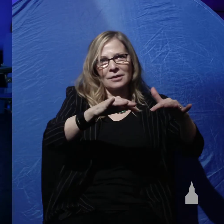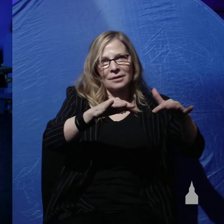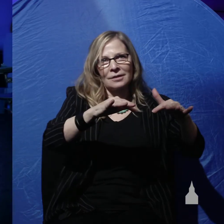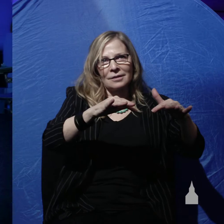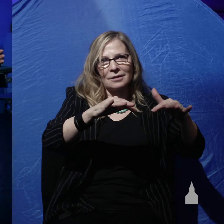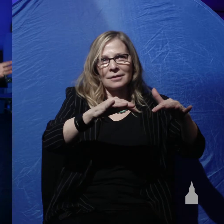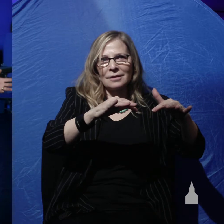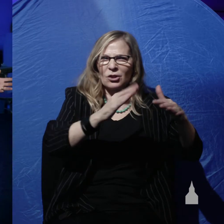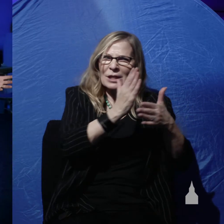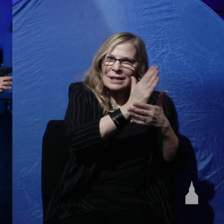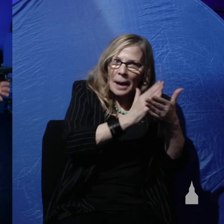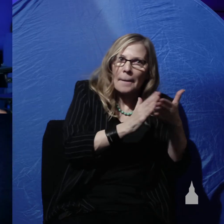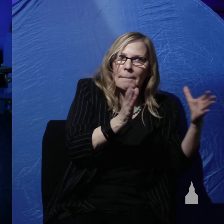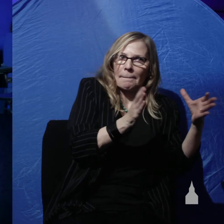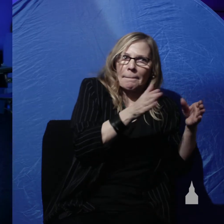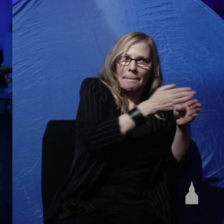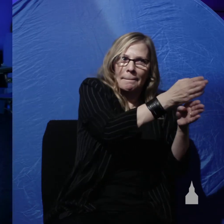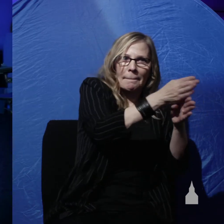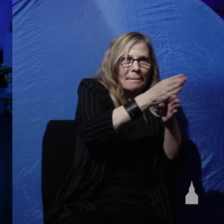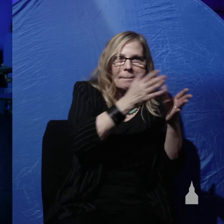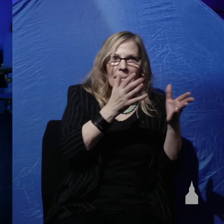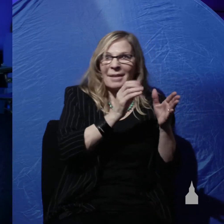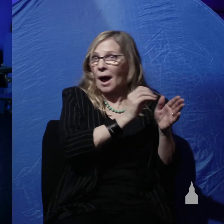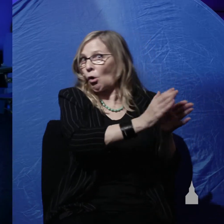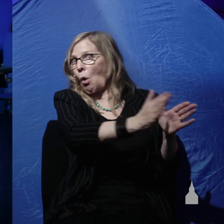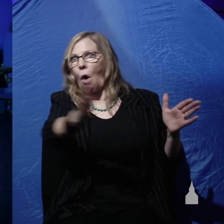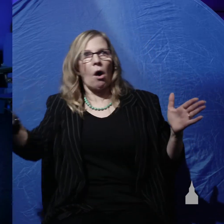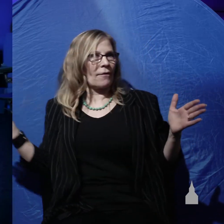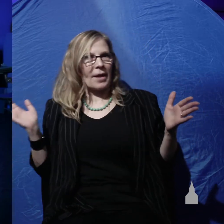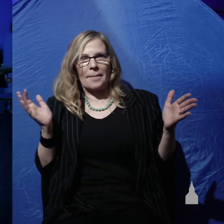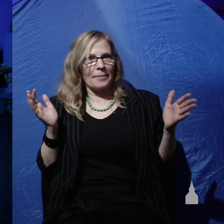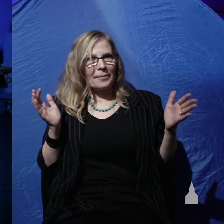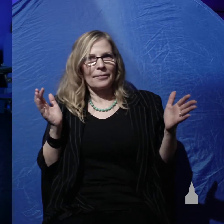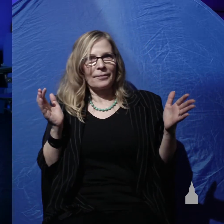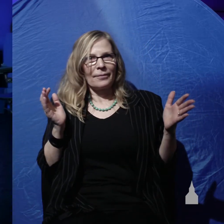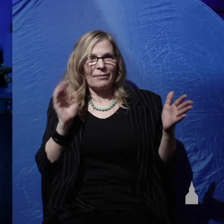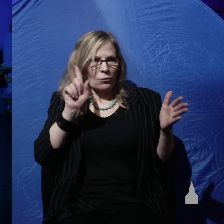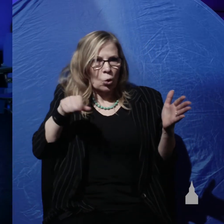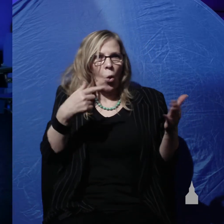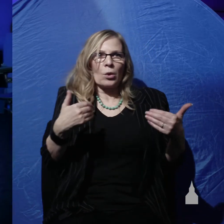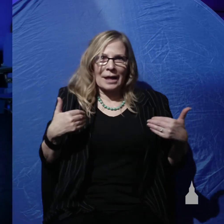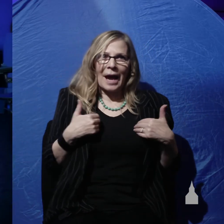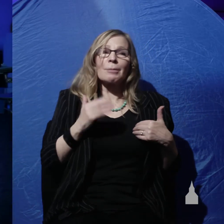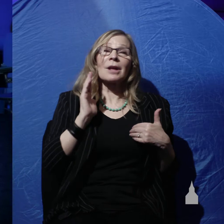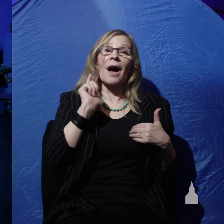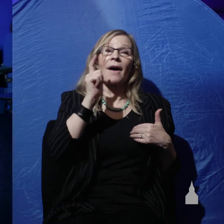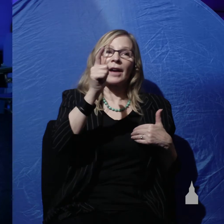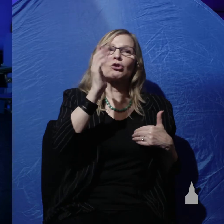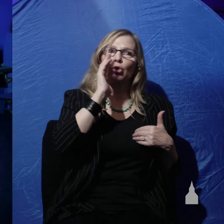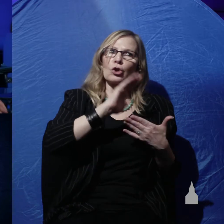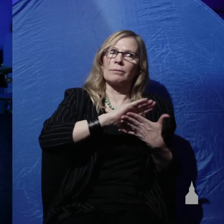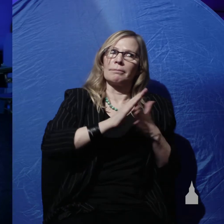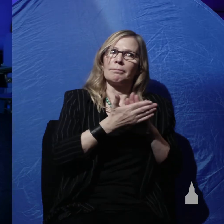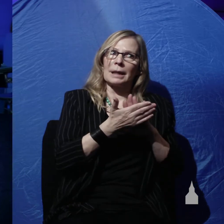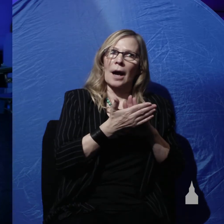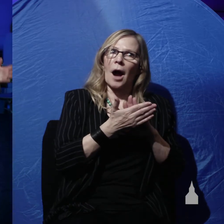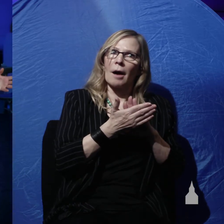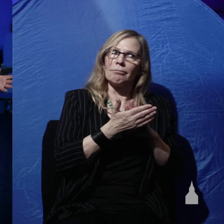the beasts of the earth. Maybe it was only animals that would be domesticated and he didn't name species.